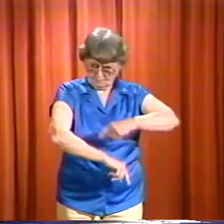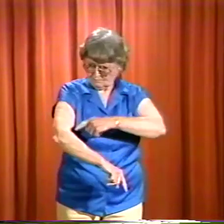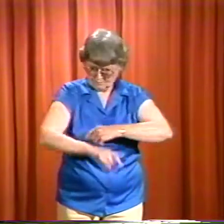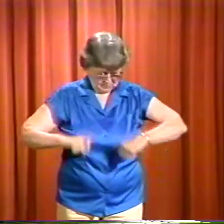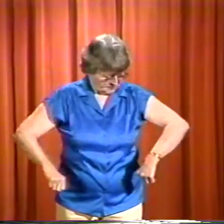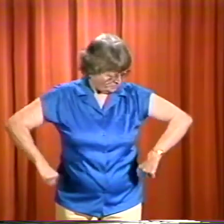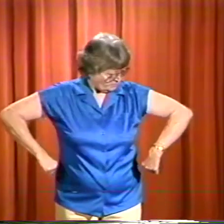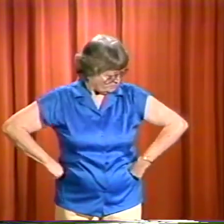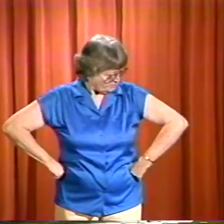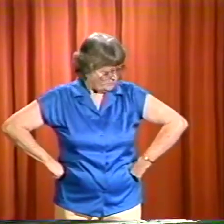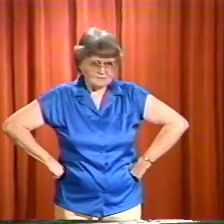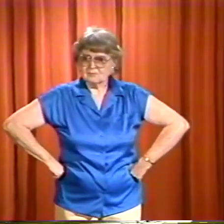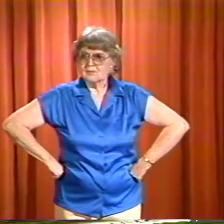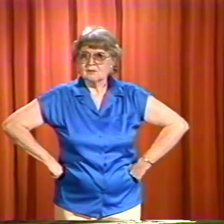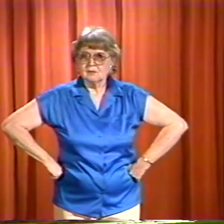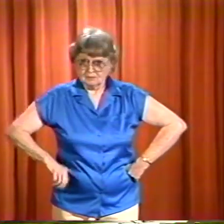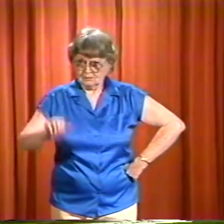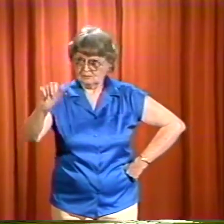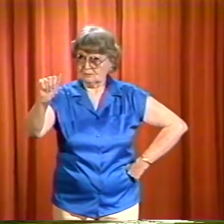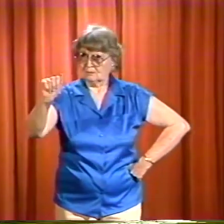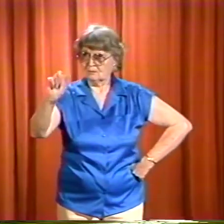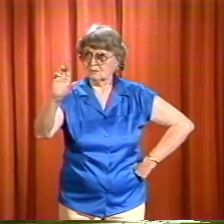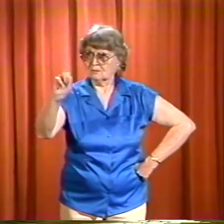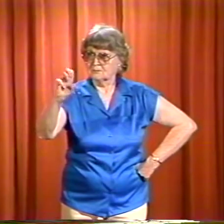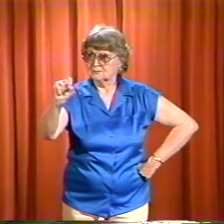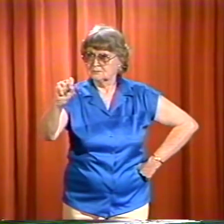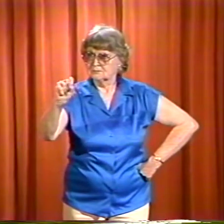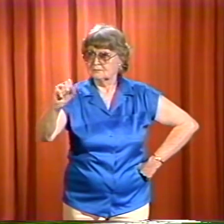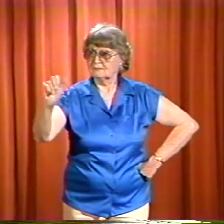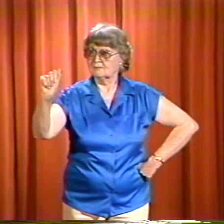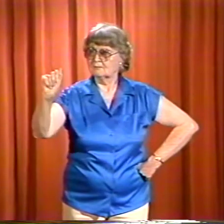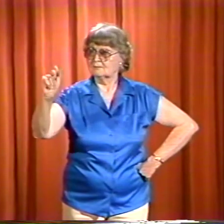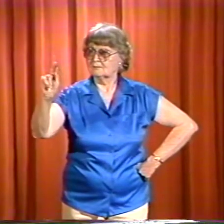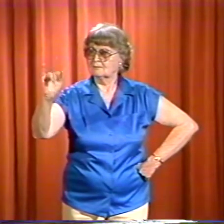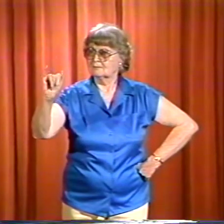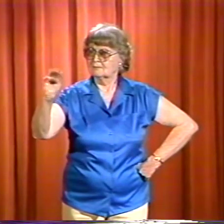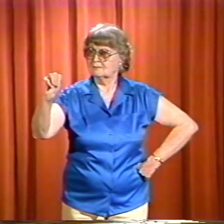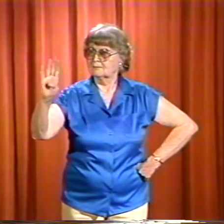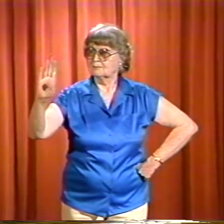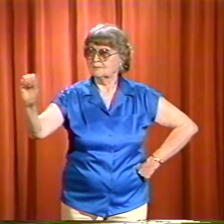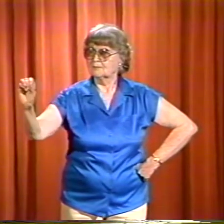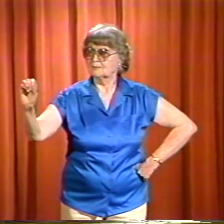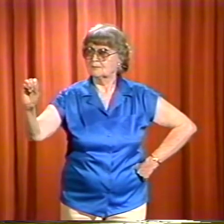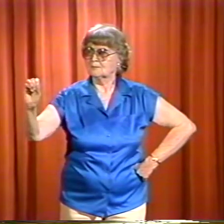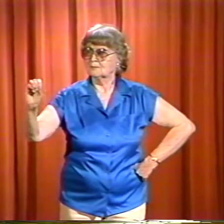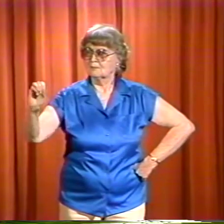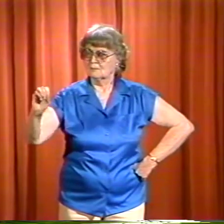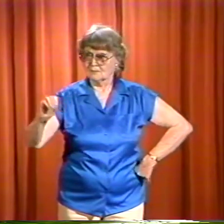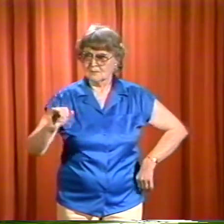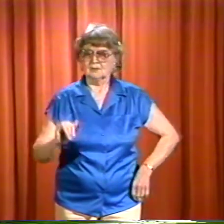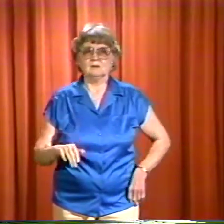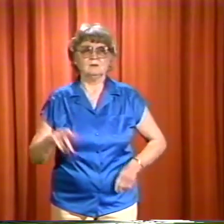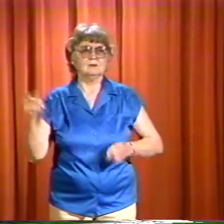English vocabulary word that described what he was doing. Bewildered, we looked down at our arms and then spelled arms akimbo.